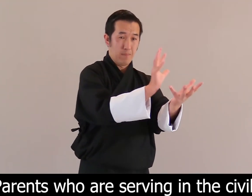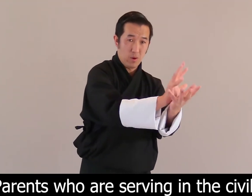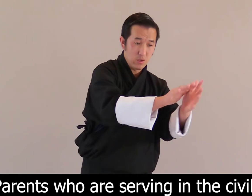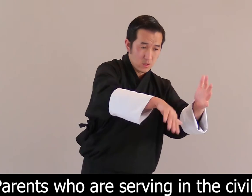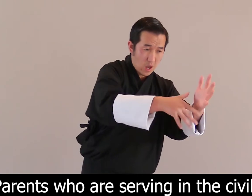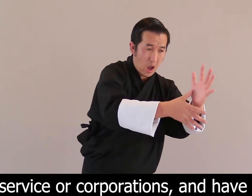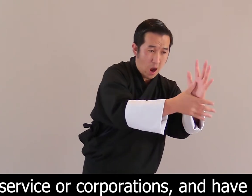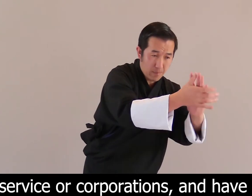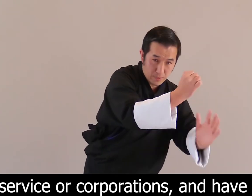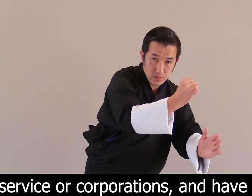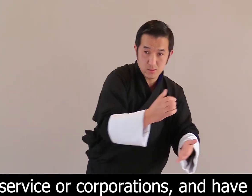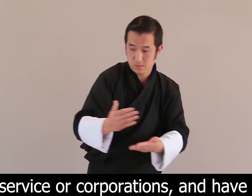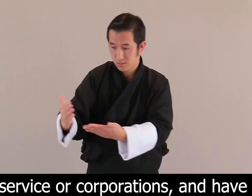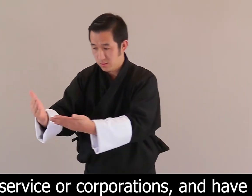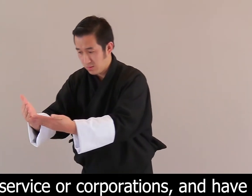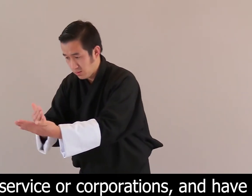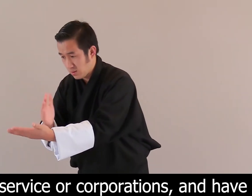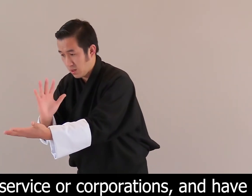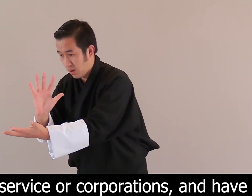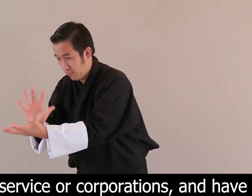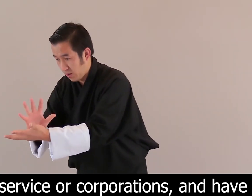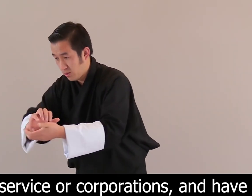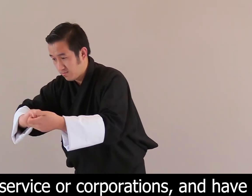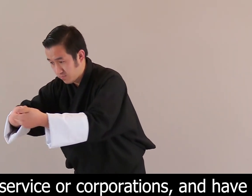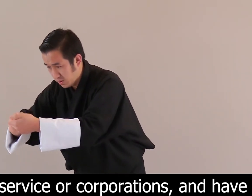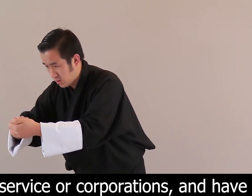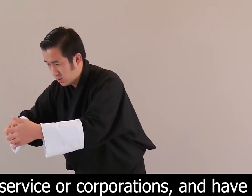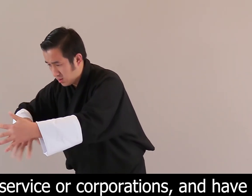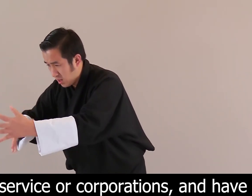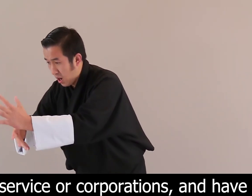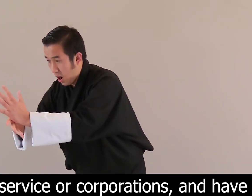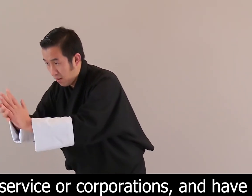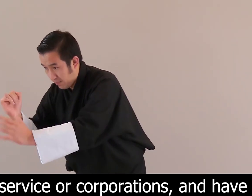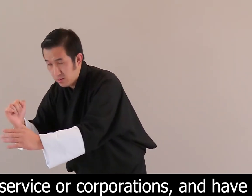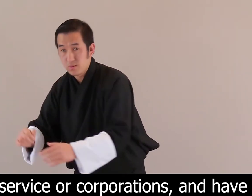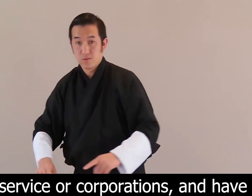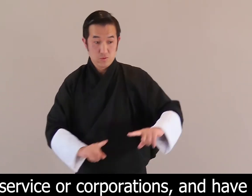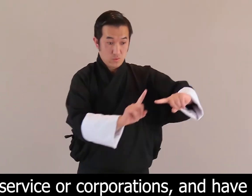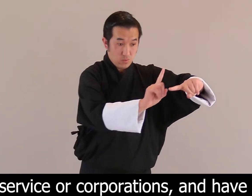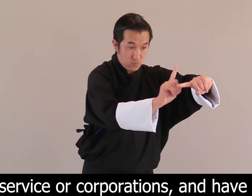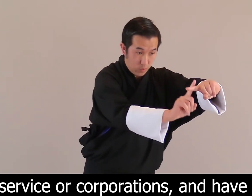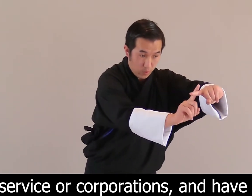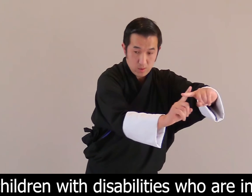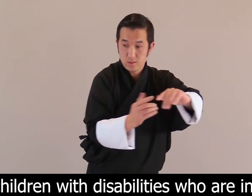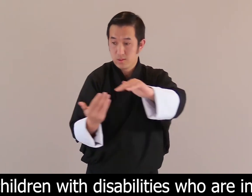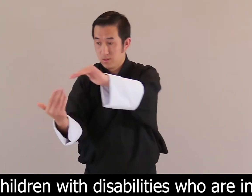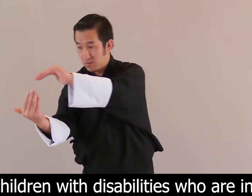and have children with disabilities disabilities